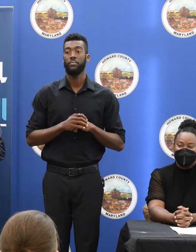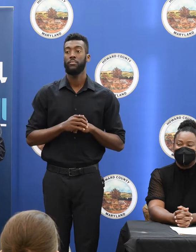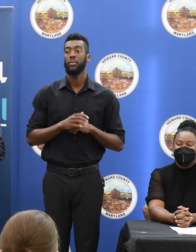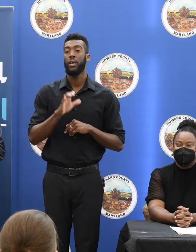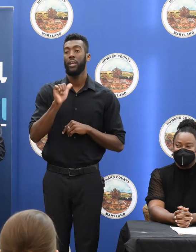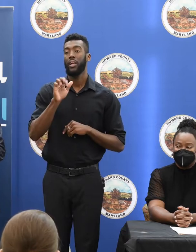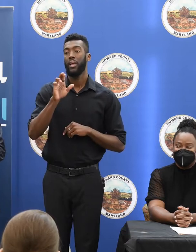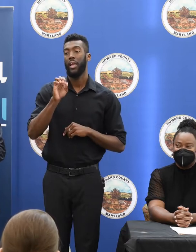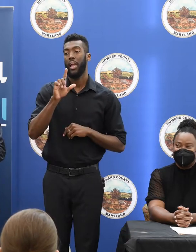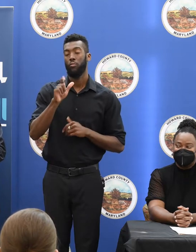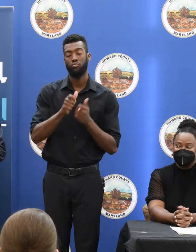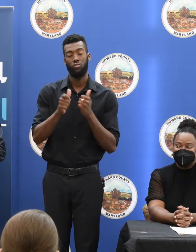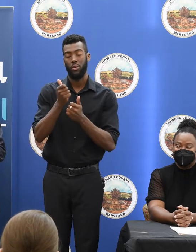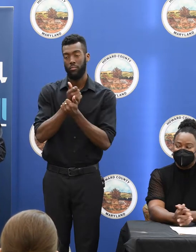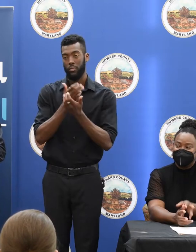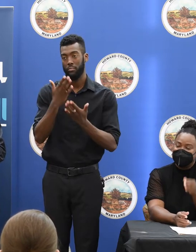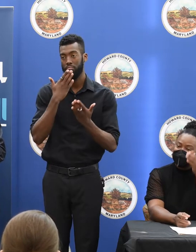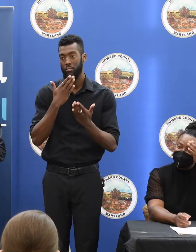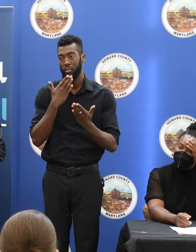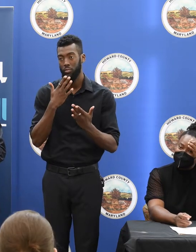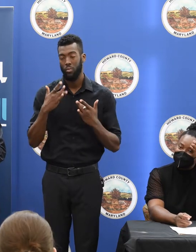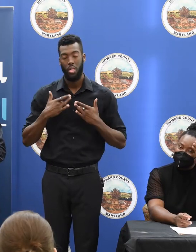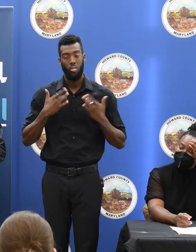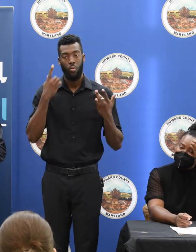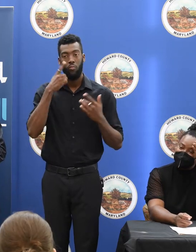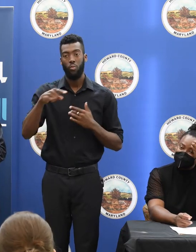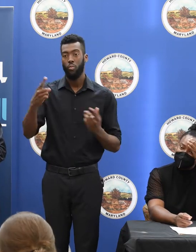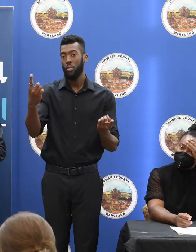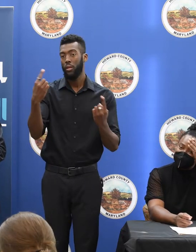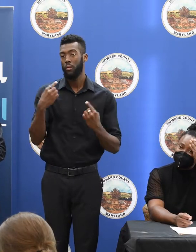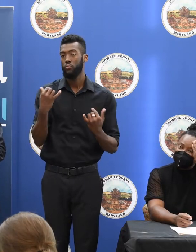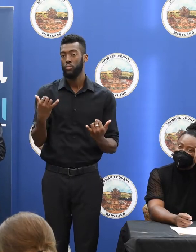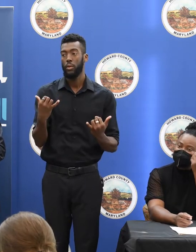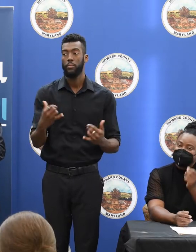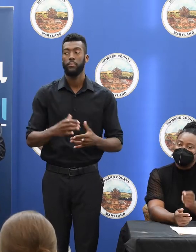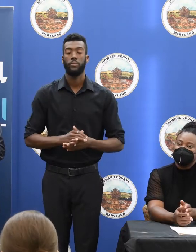we're thrilled to have you guys here with us.